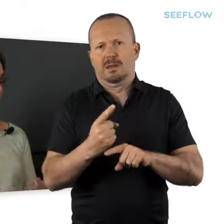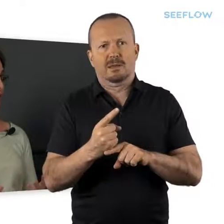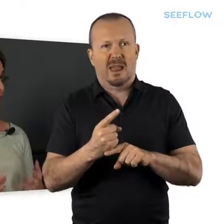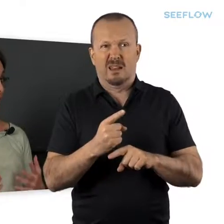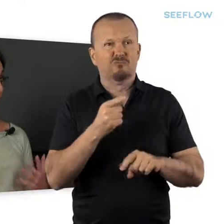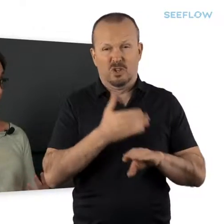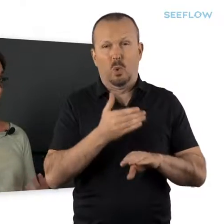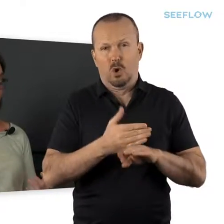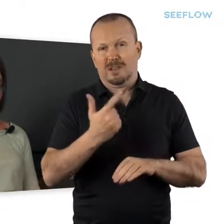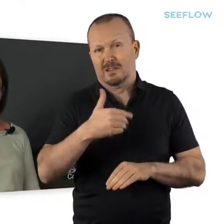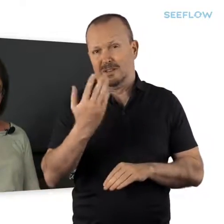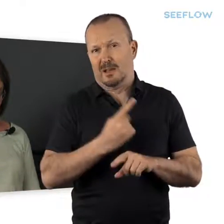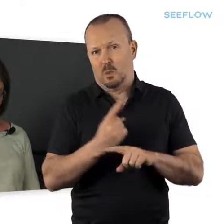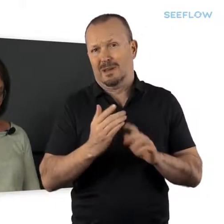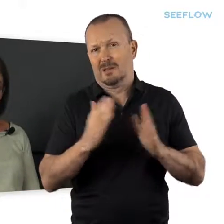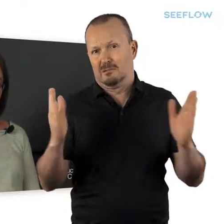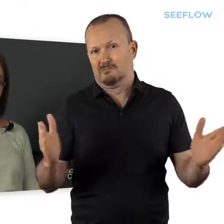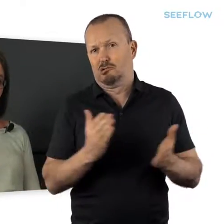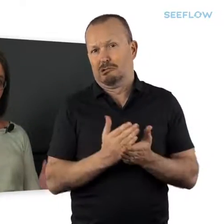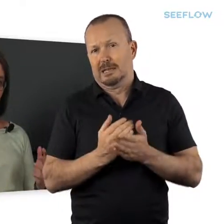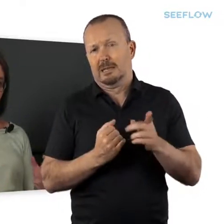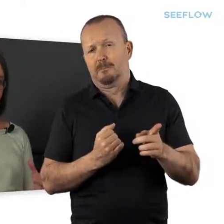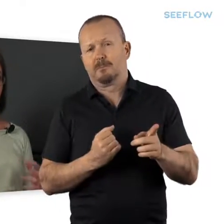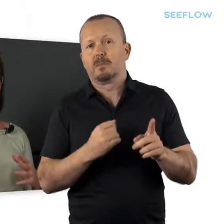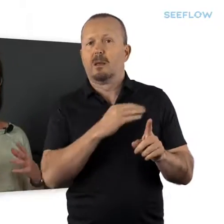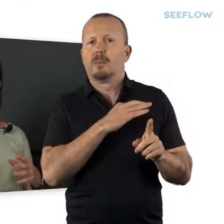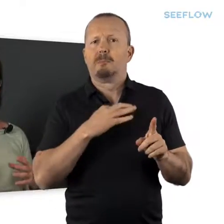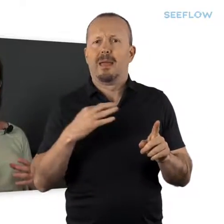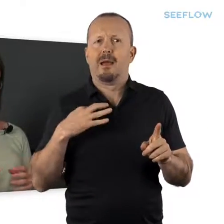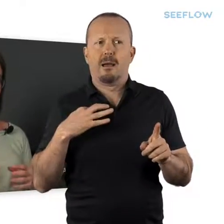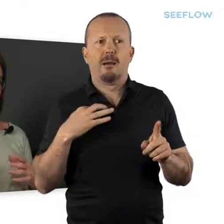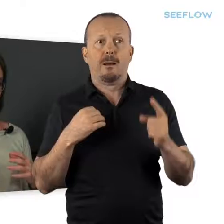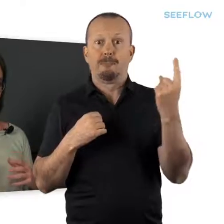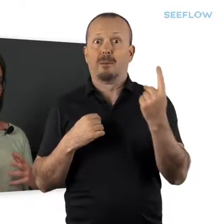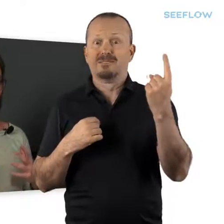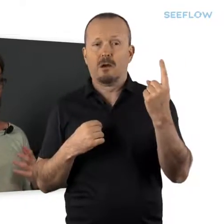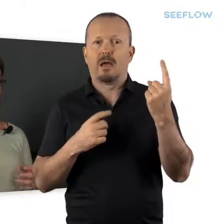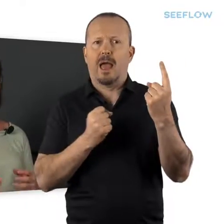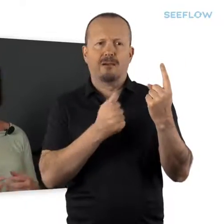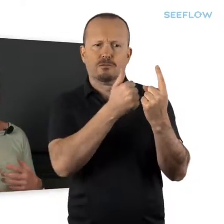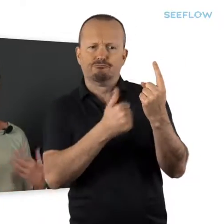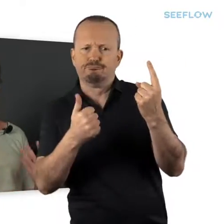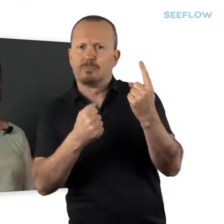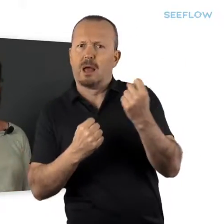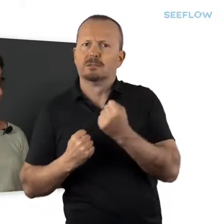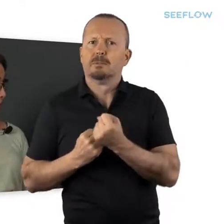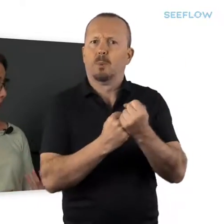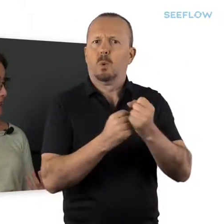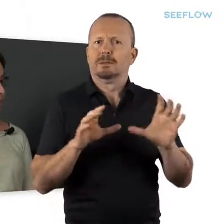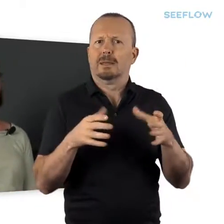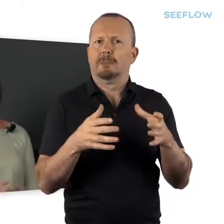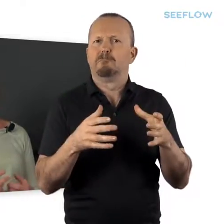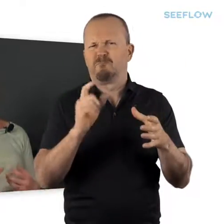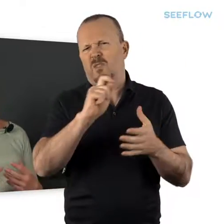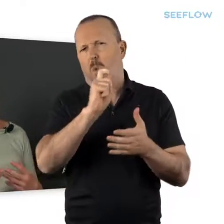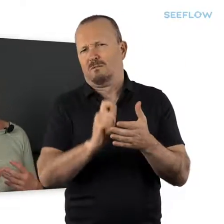and pretty much seven days a week. And the mayor has an office that supports them to operate.